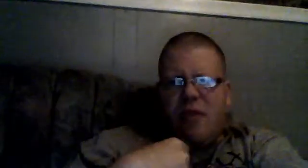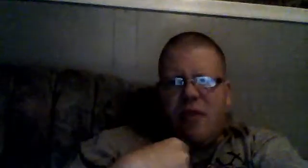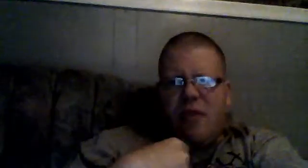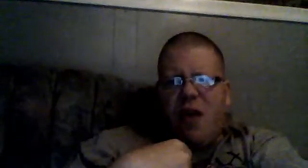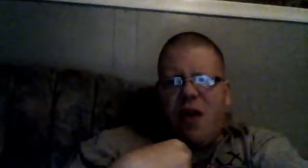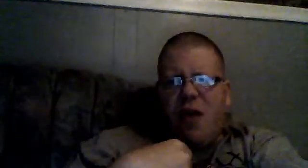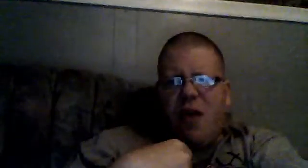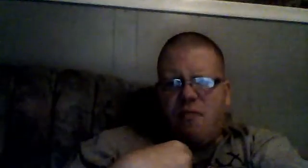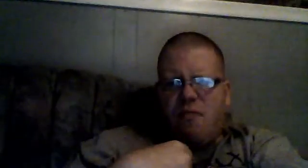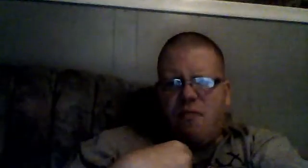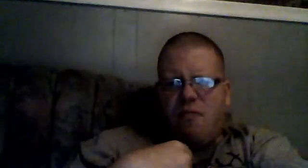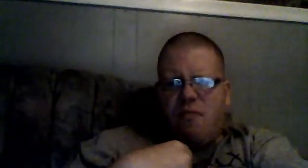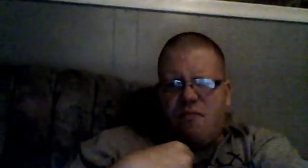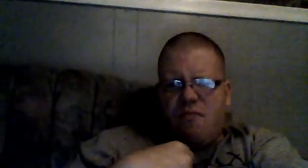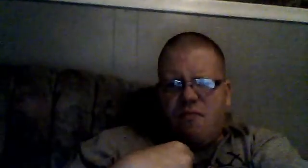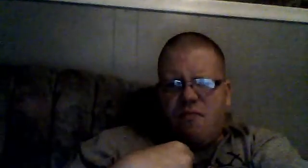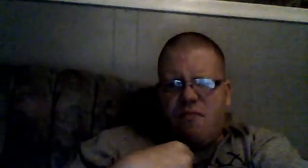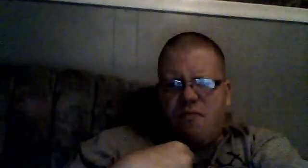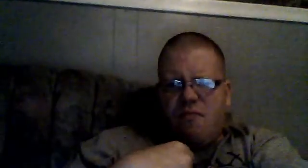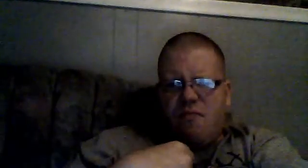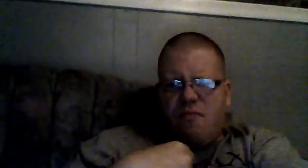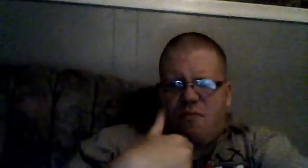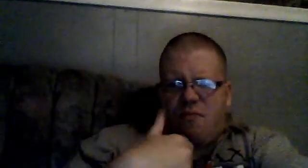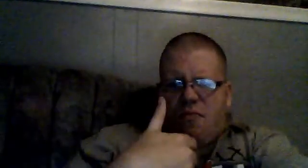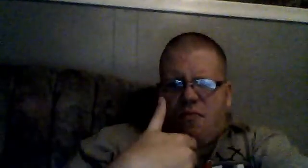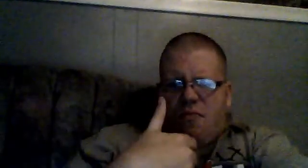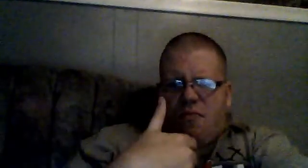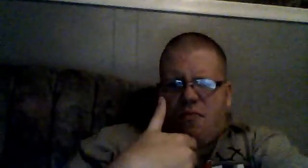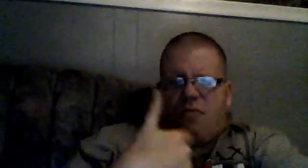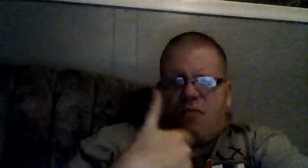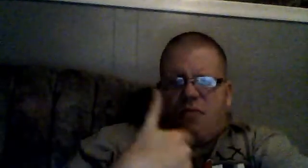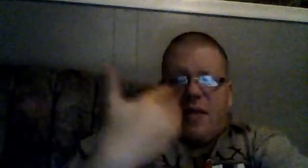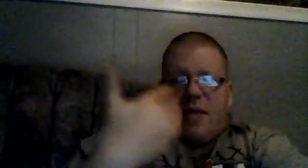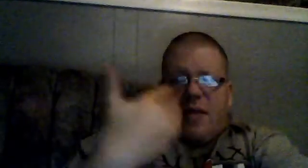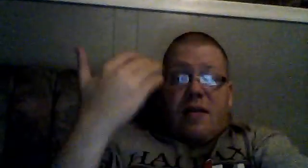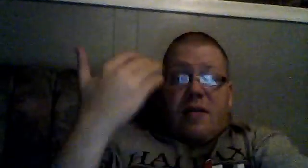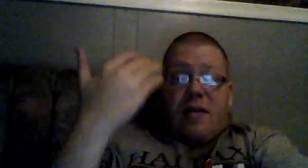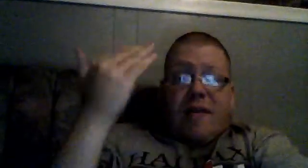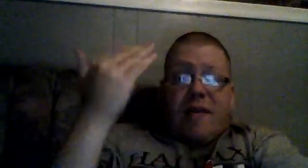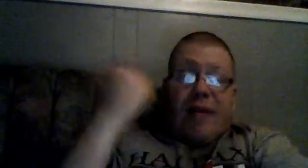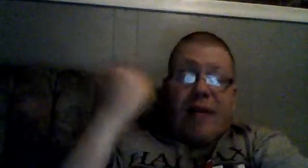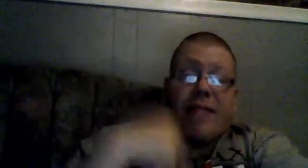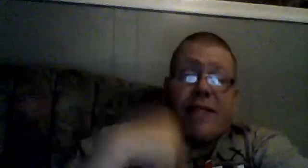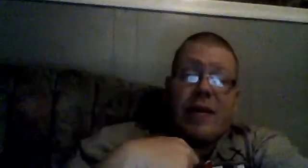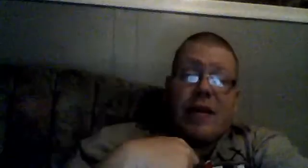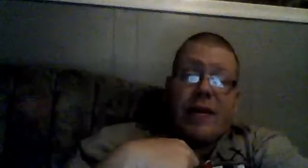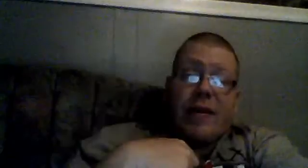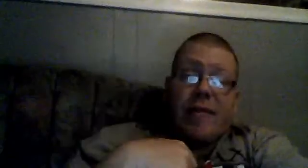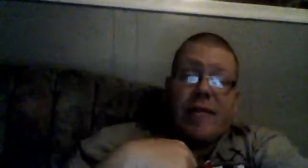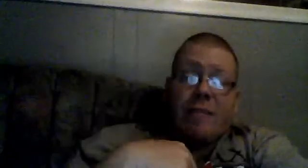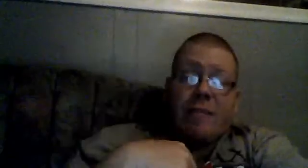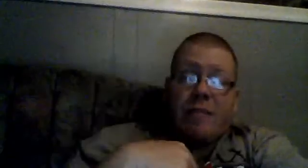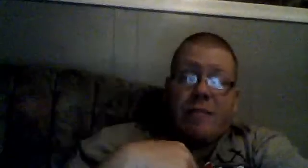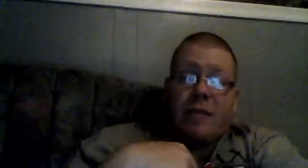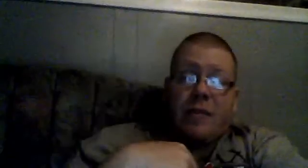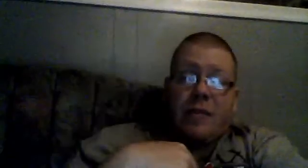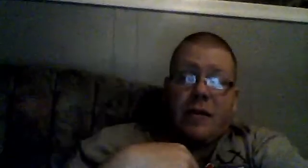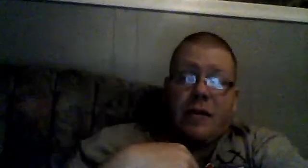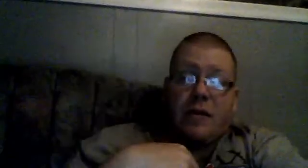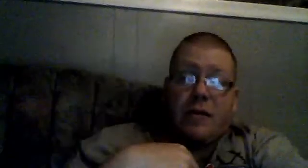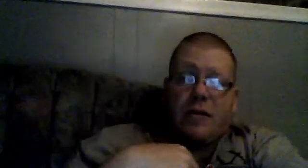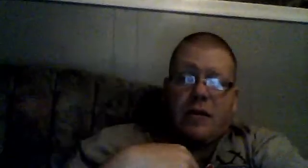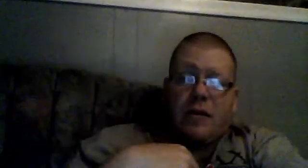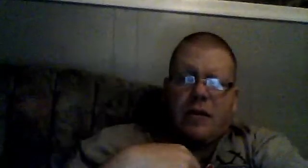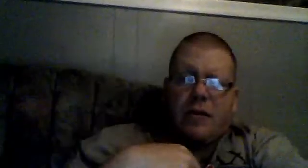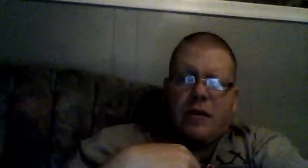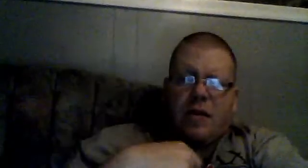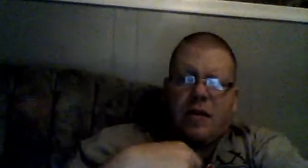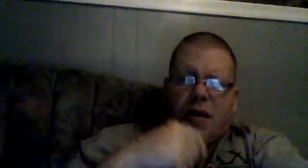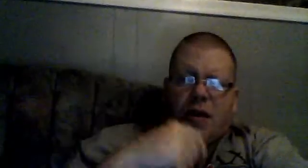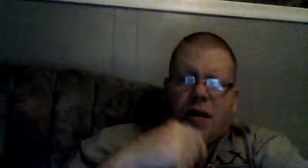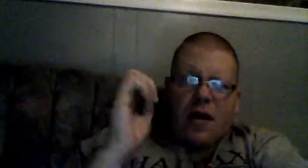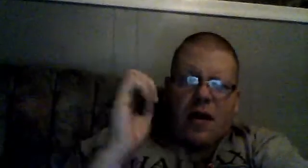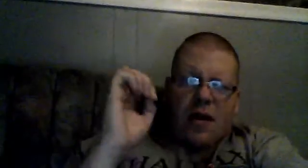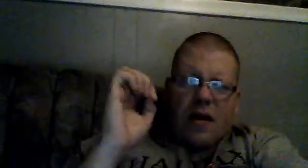have, 16 celebrities, on,